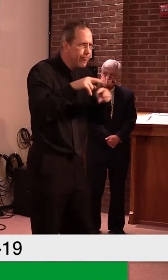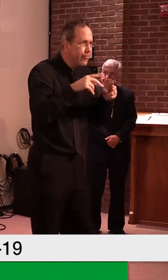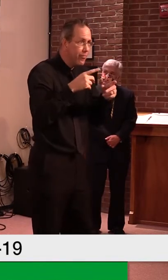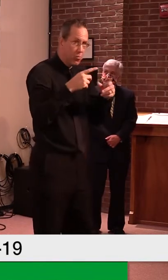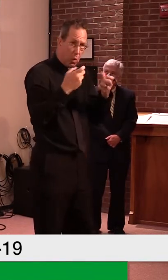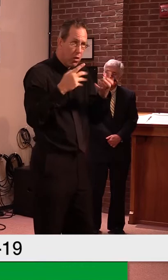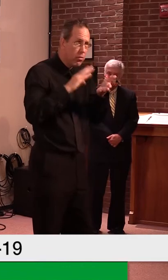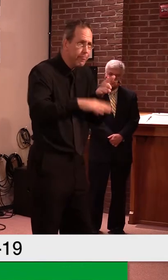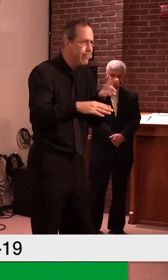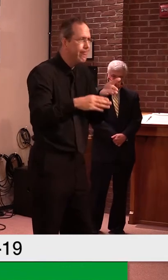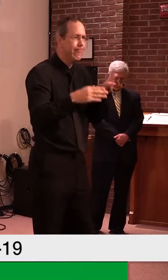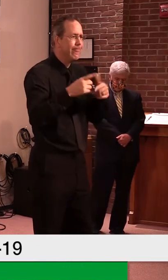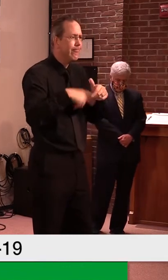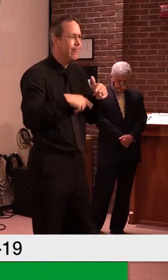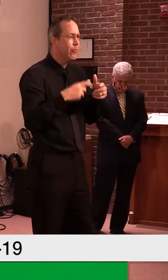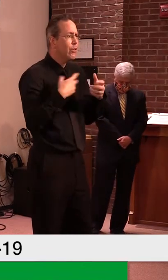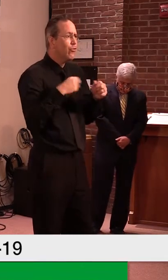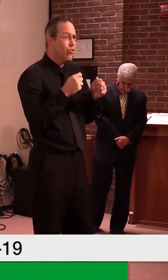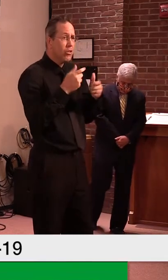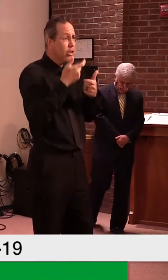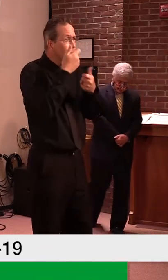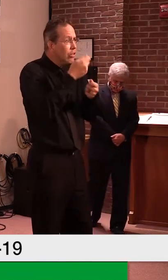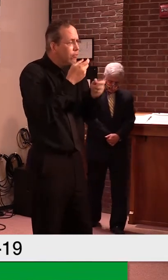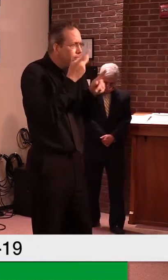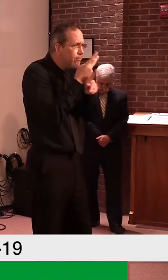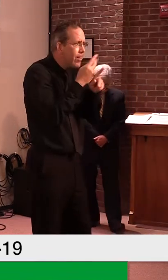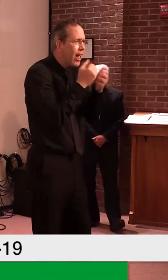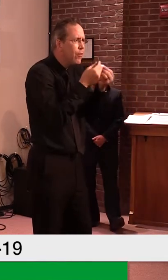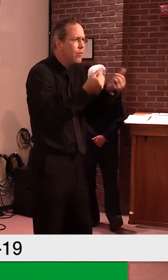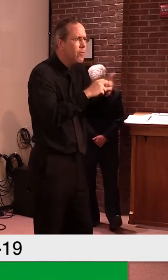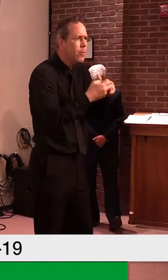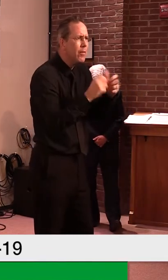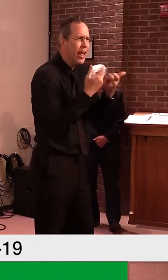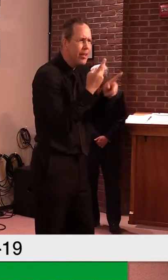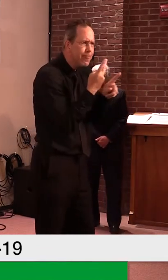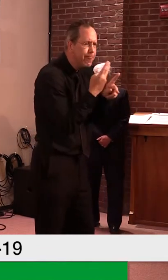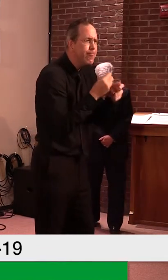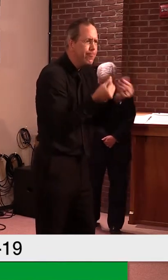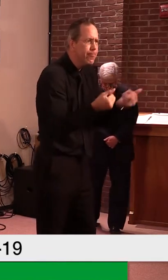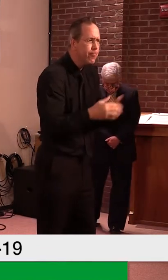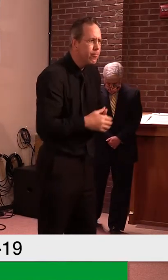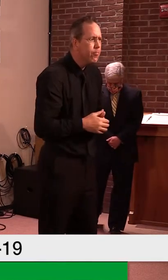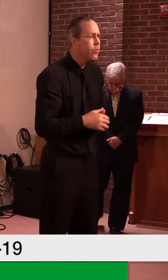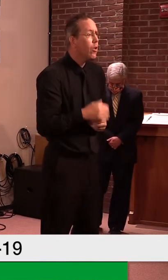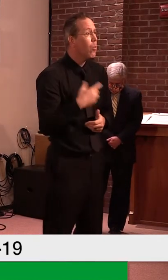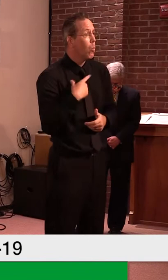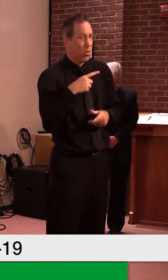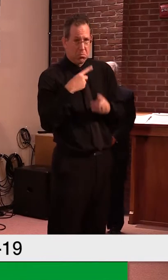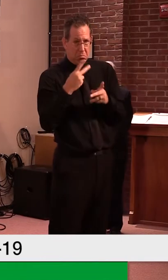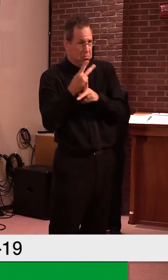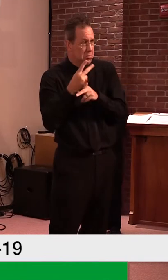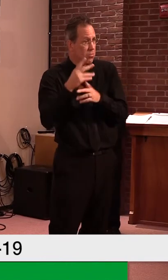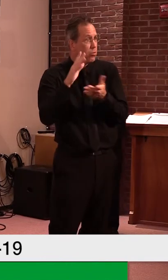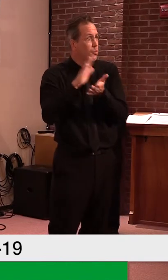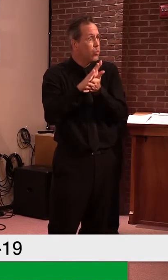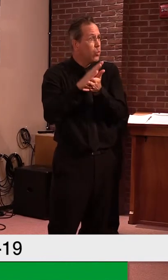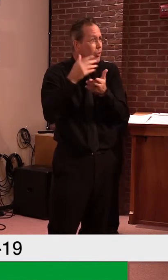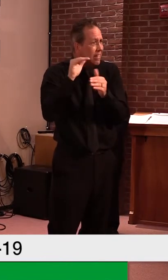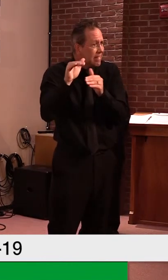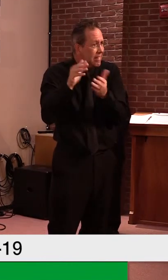interested in working on. I would say, um, in the messaging the school districts, I said, you know, you should as much as possible try to anticipate